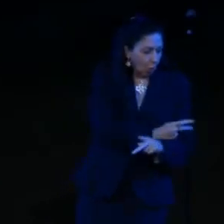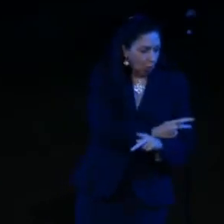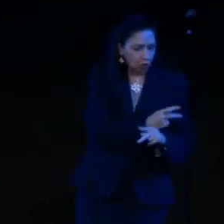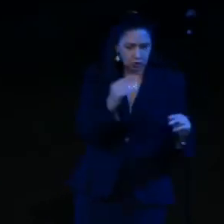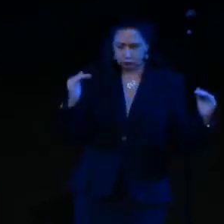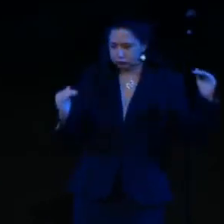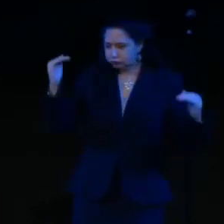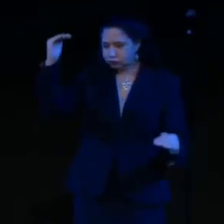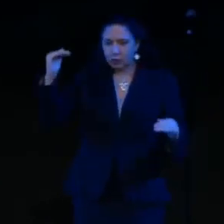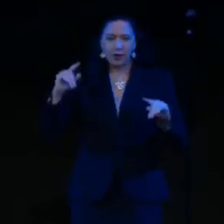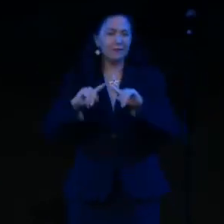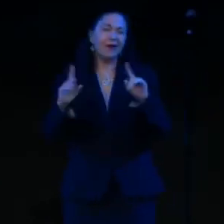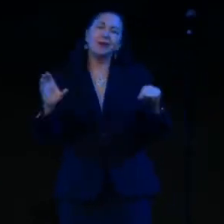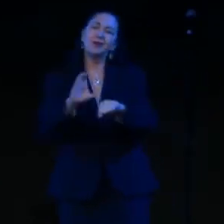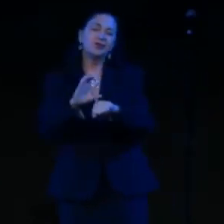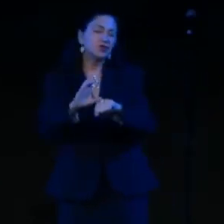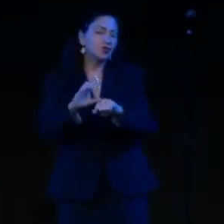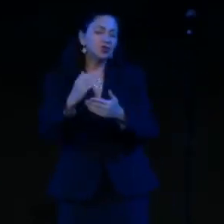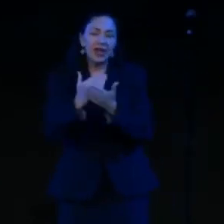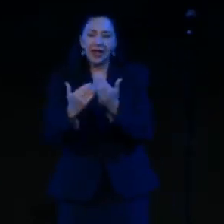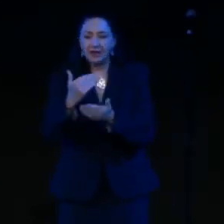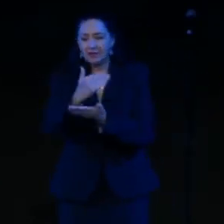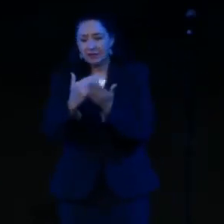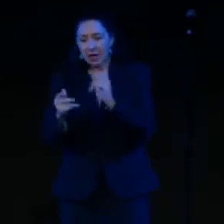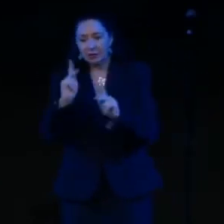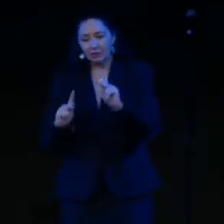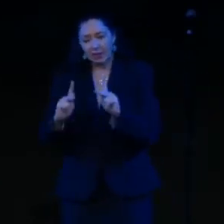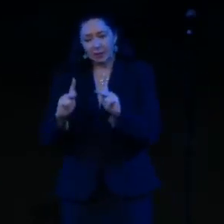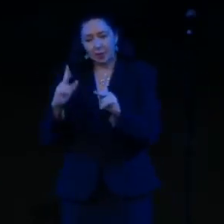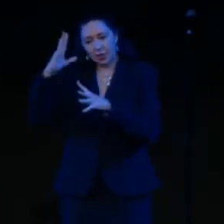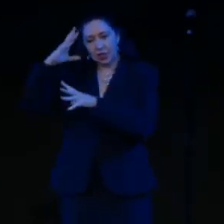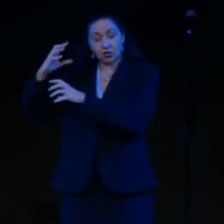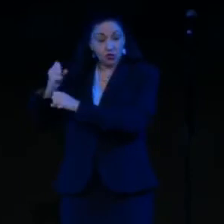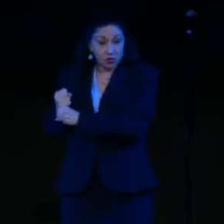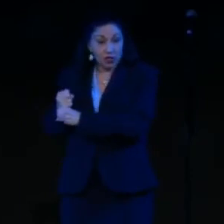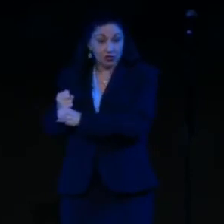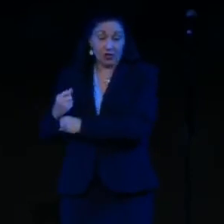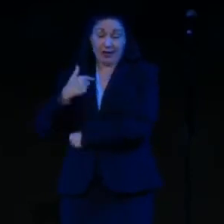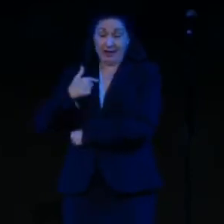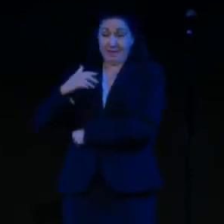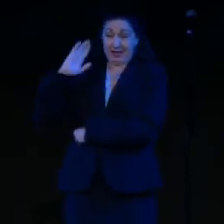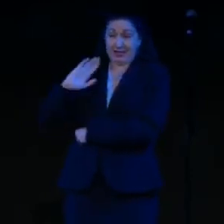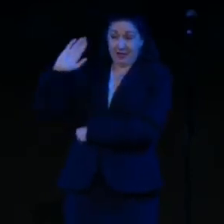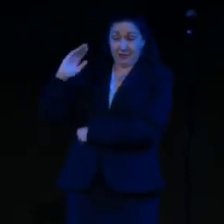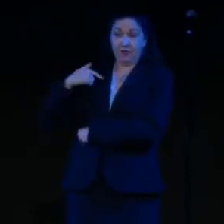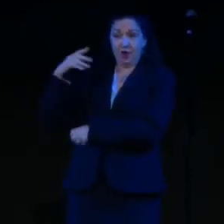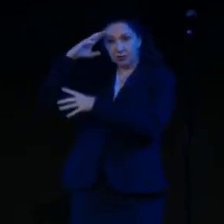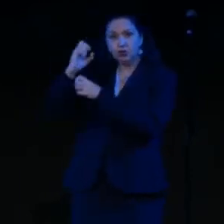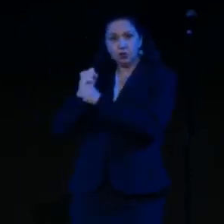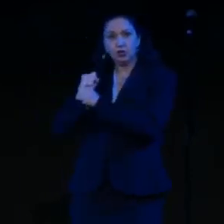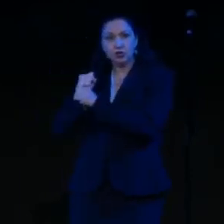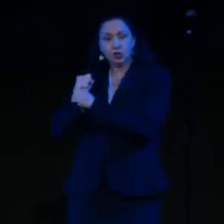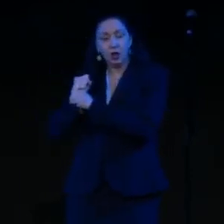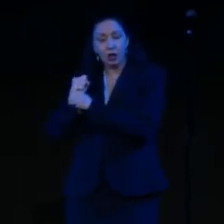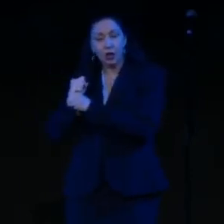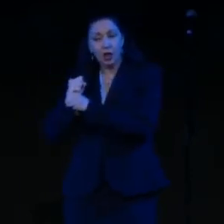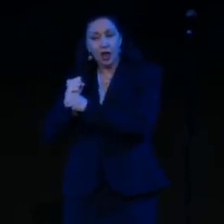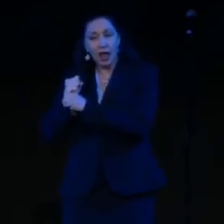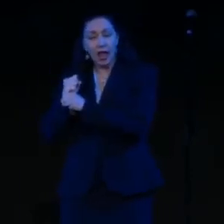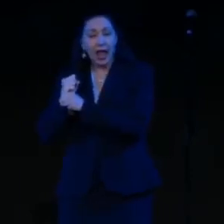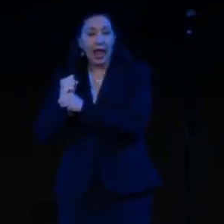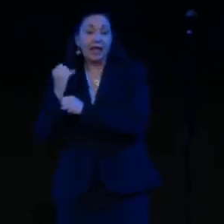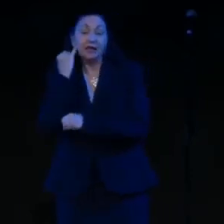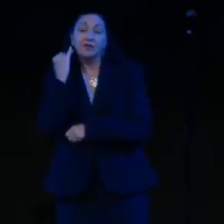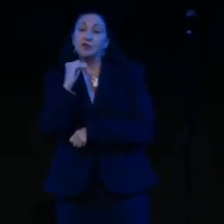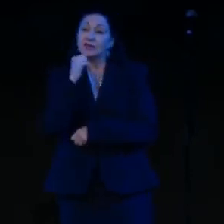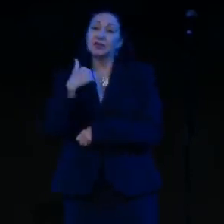respect for people who are traditionalists, who see it this way because I was a traditionalist, and if you say that traditionalists have no place in the church, then you would have had to kick